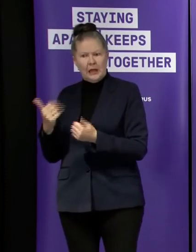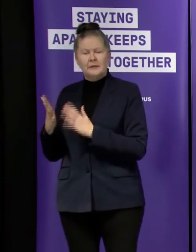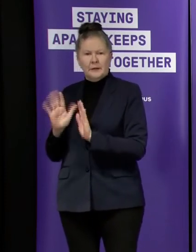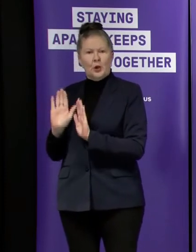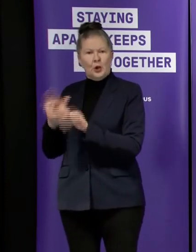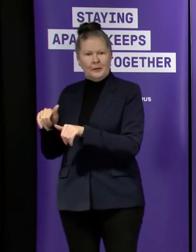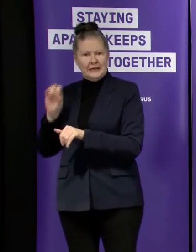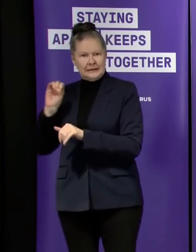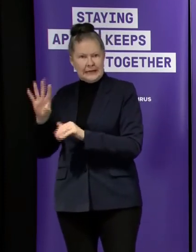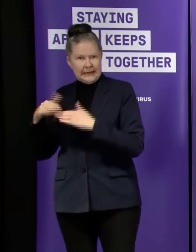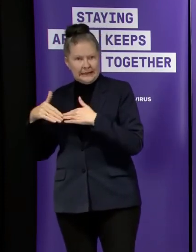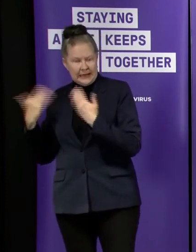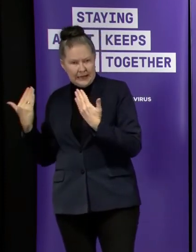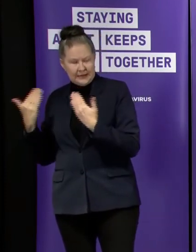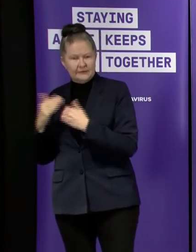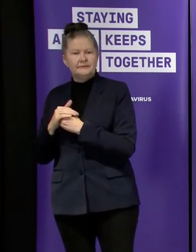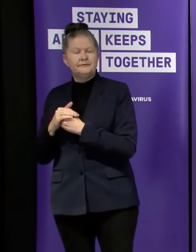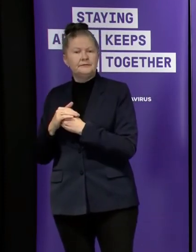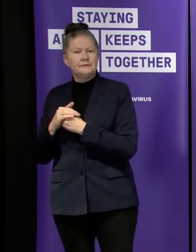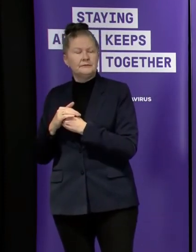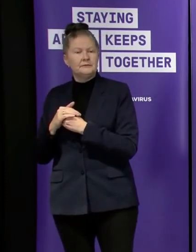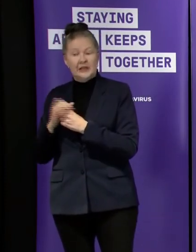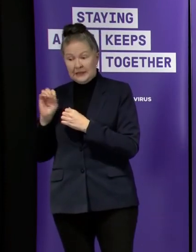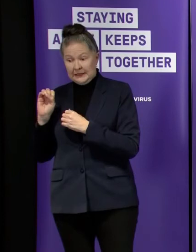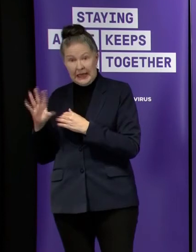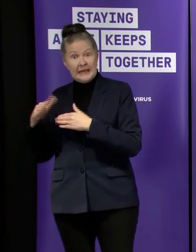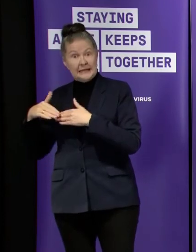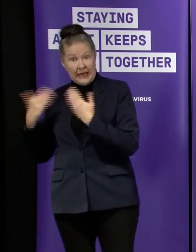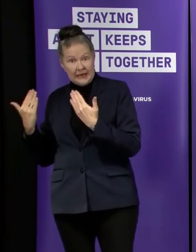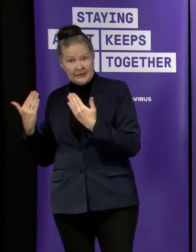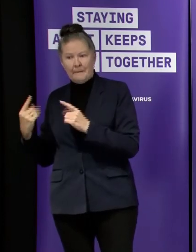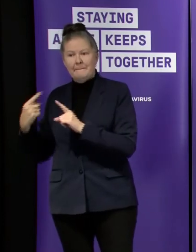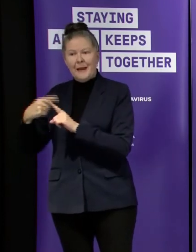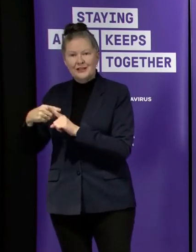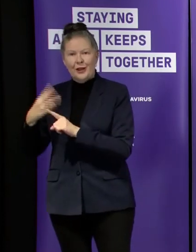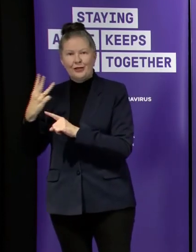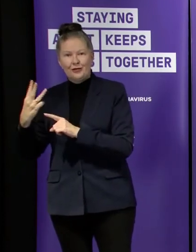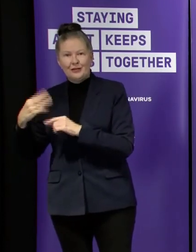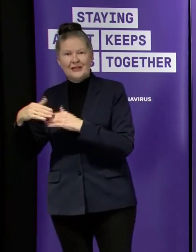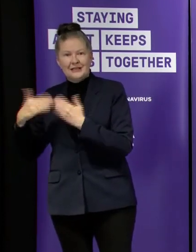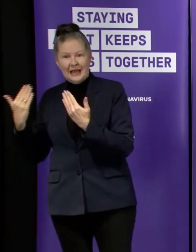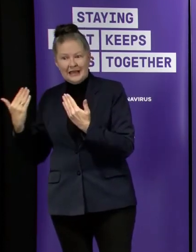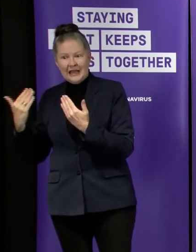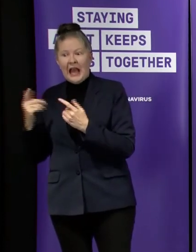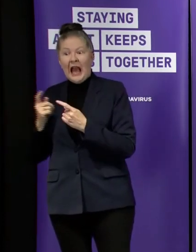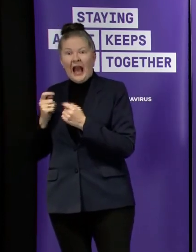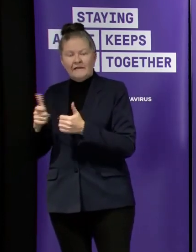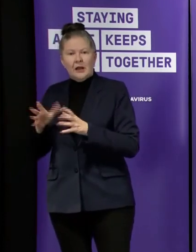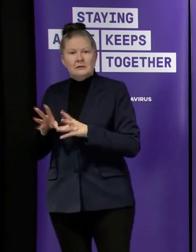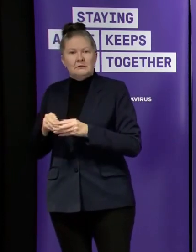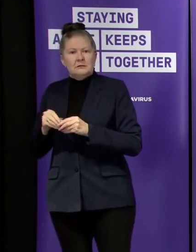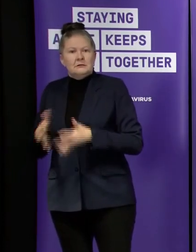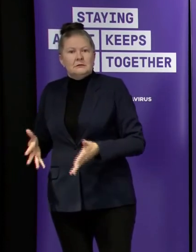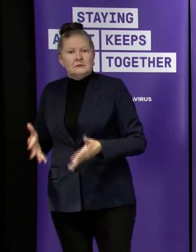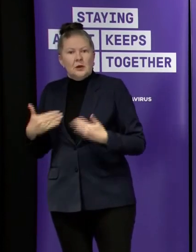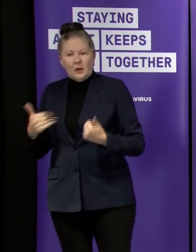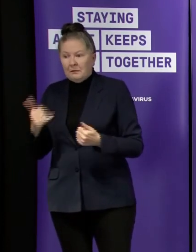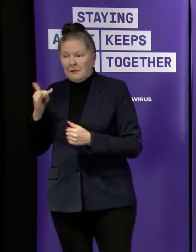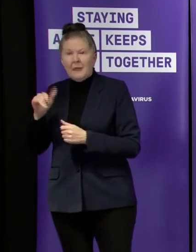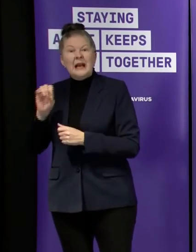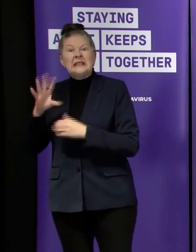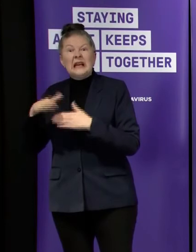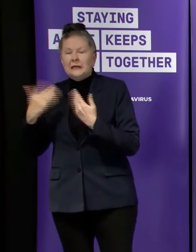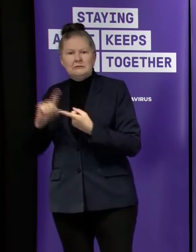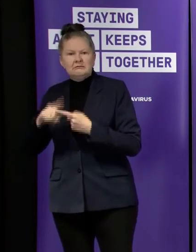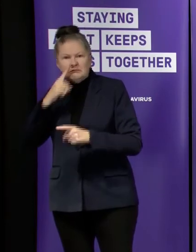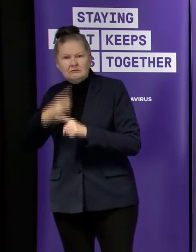um plus sorry 10 days and three days after the resolution of their illness so sometimes if they're not well at the end of